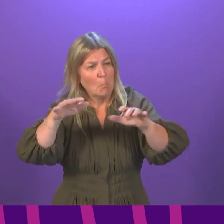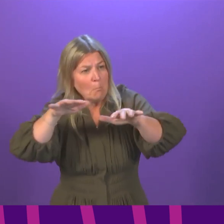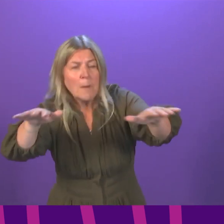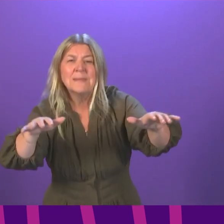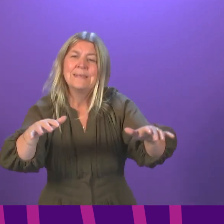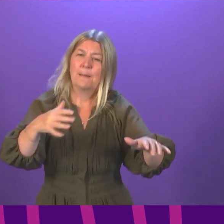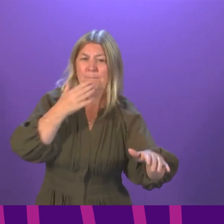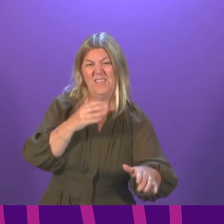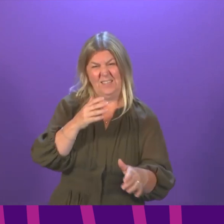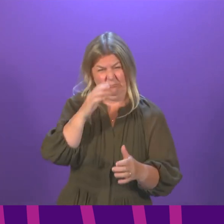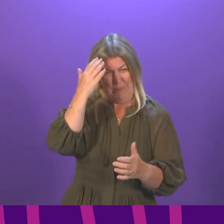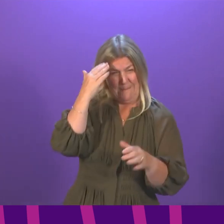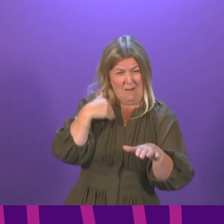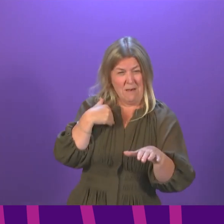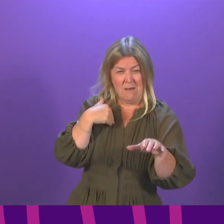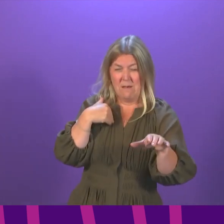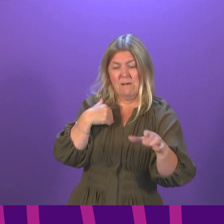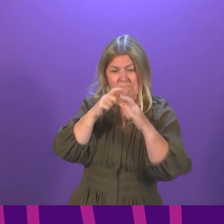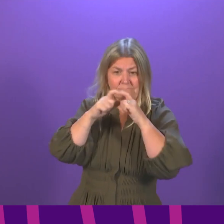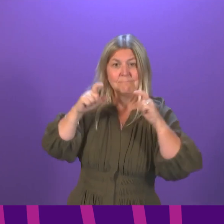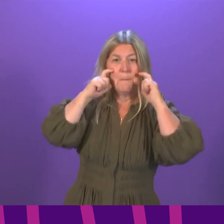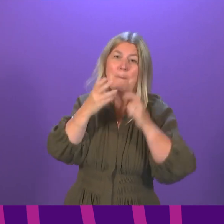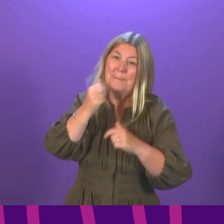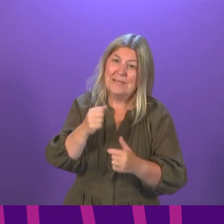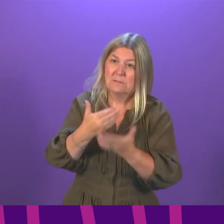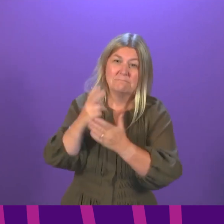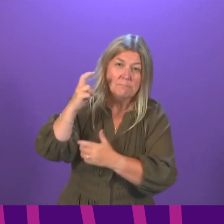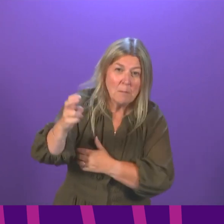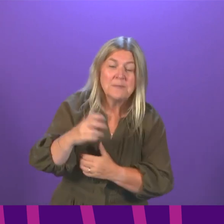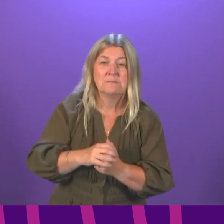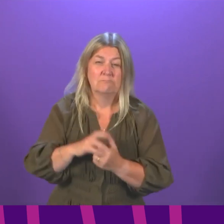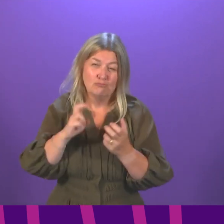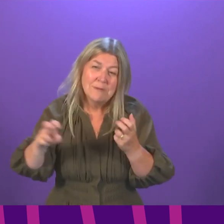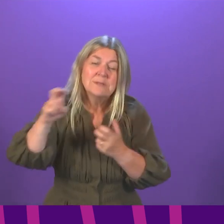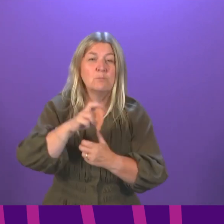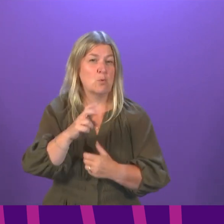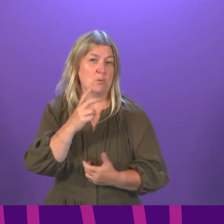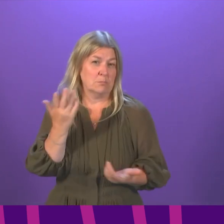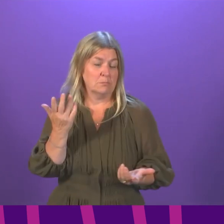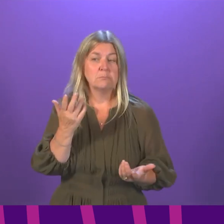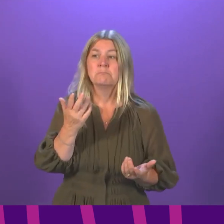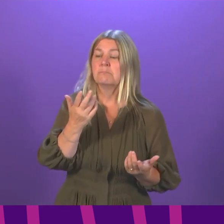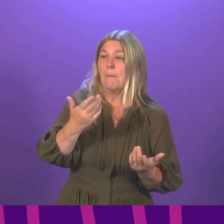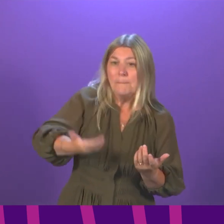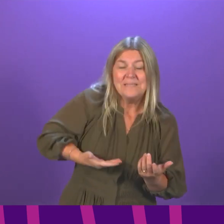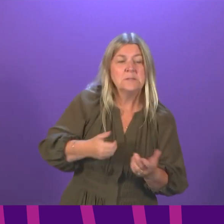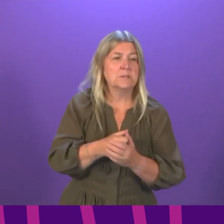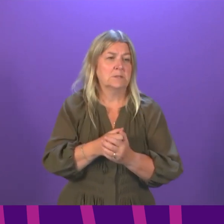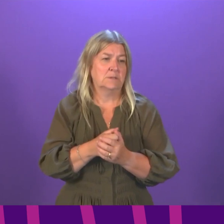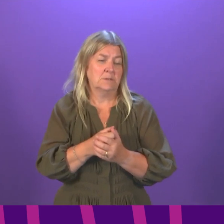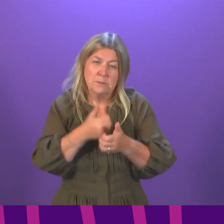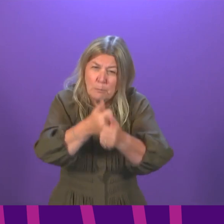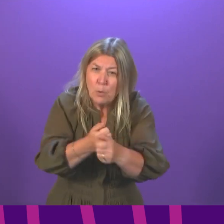we are asking for certain things, including face coverings to be done. We will continue to engage with and support businesses, including ScotRail, to